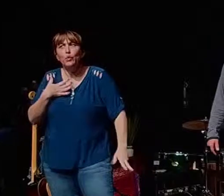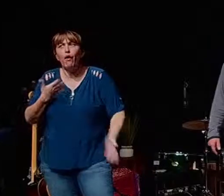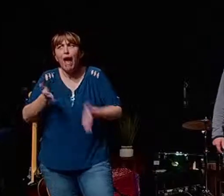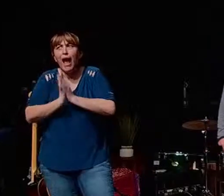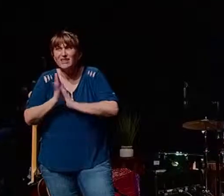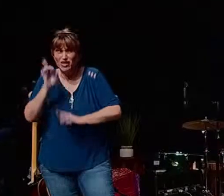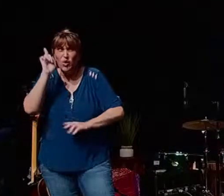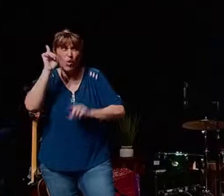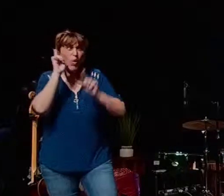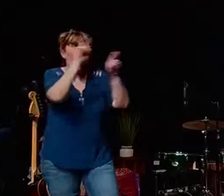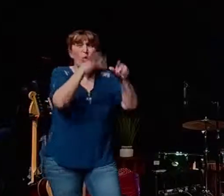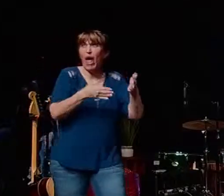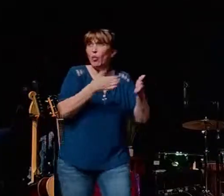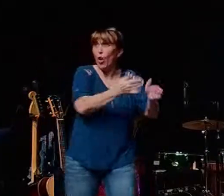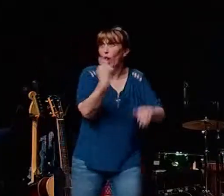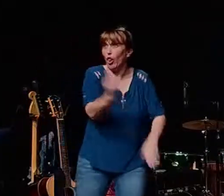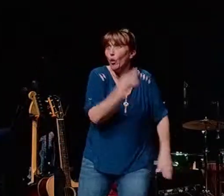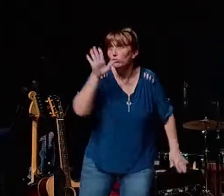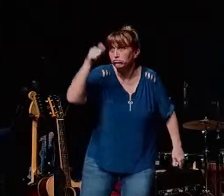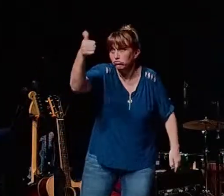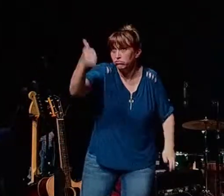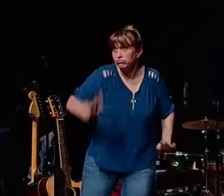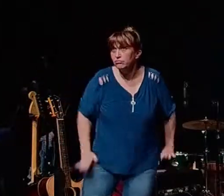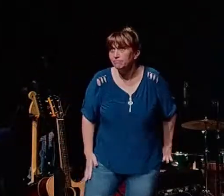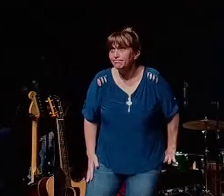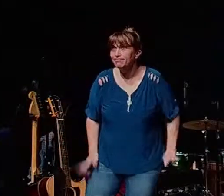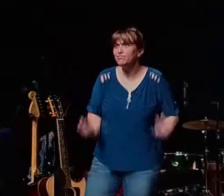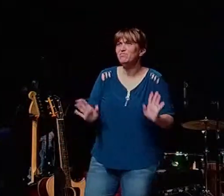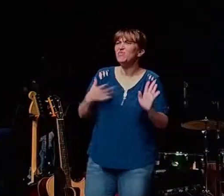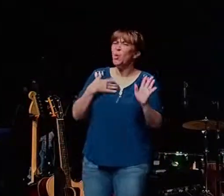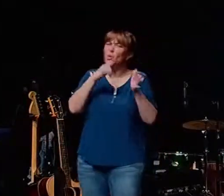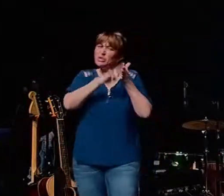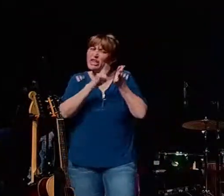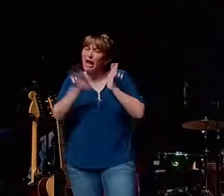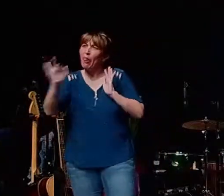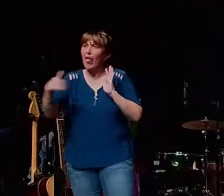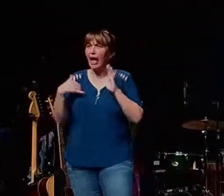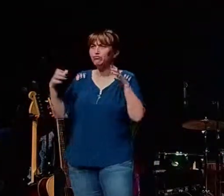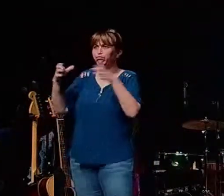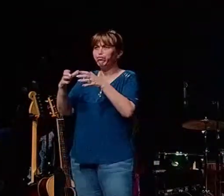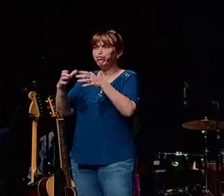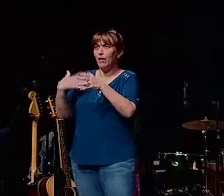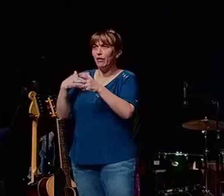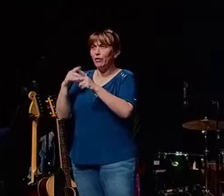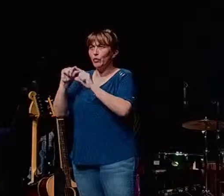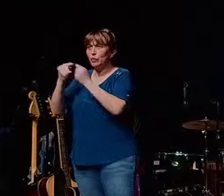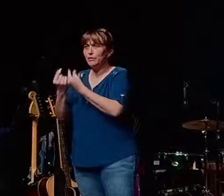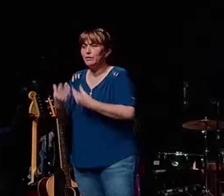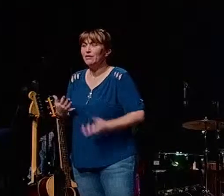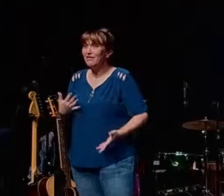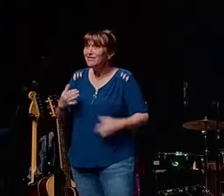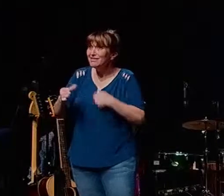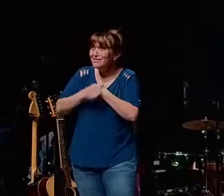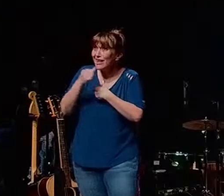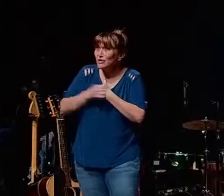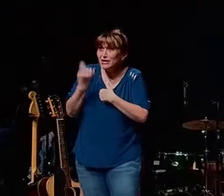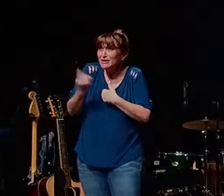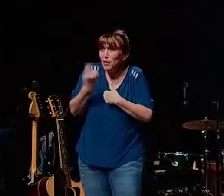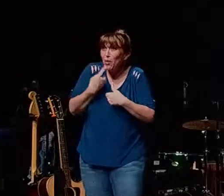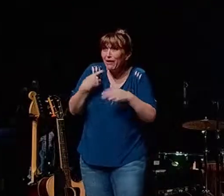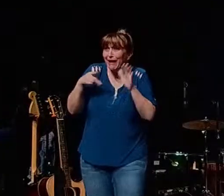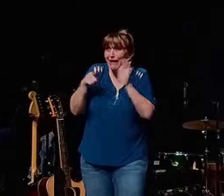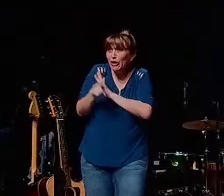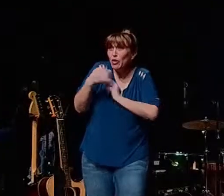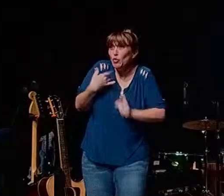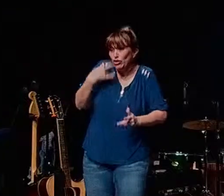no introduction whatsoever and go go check out that chariot first of all it's dangerous somebody can kill you just by